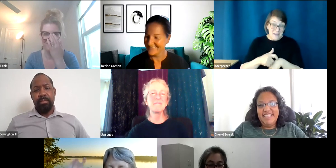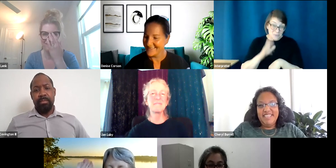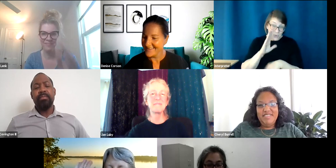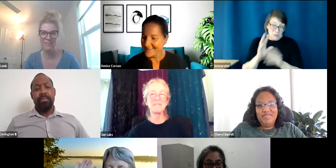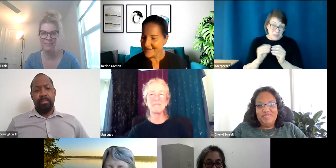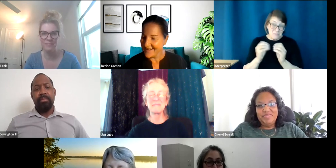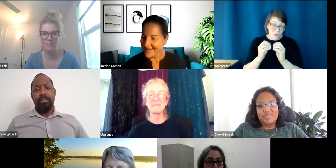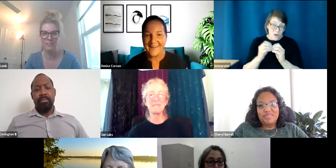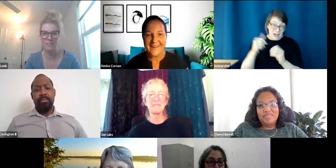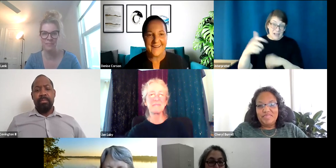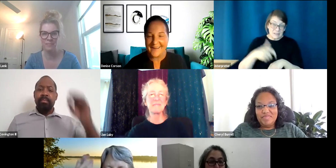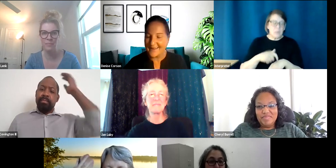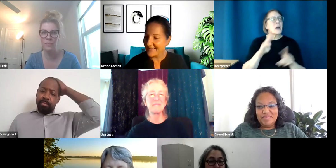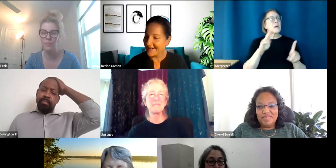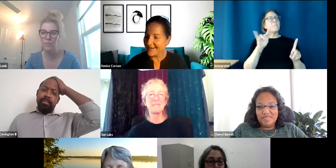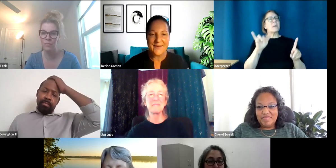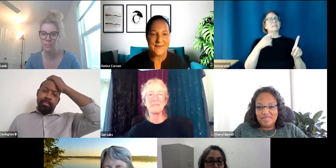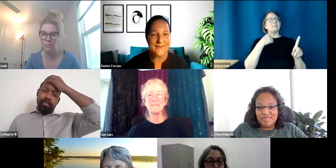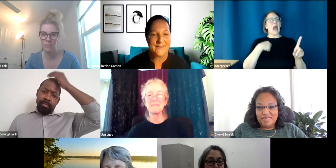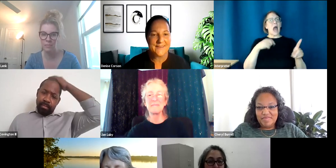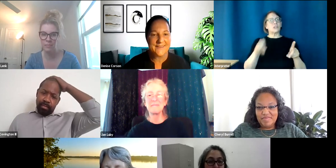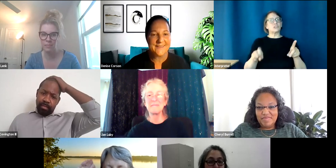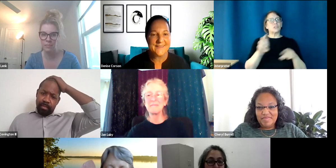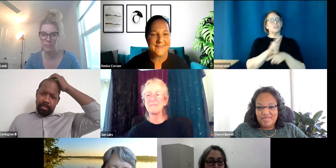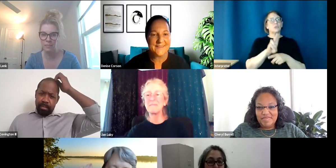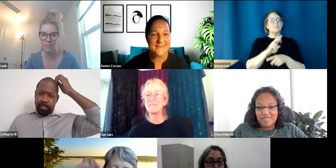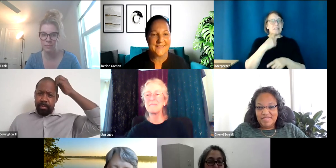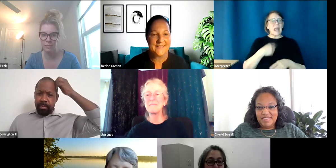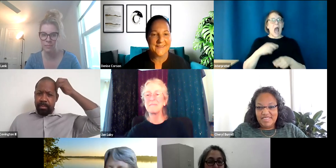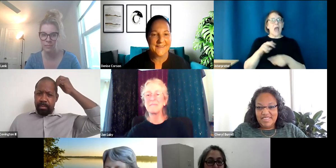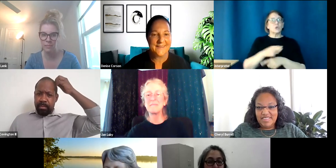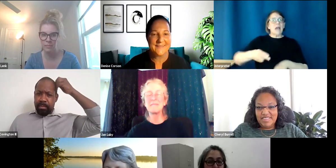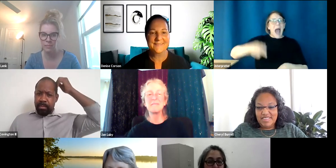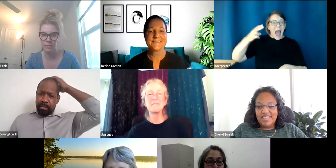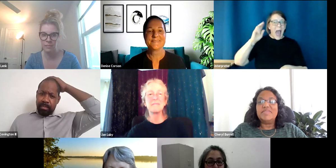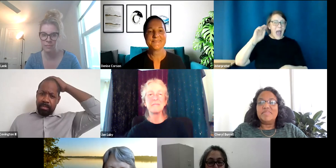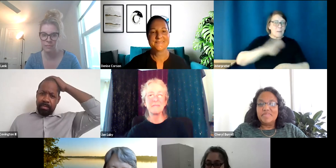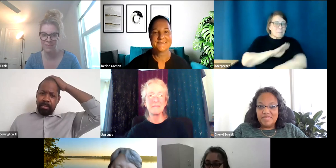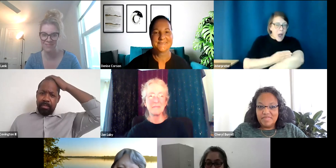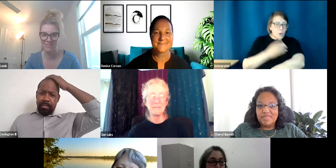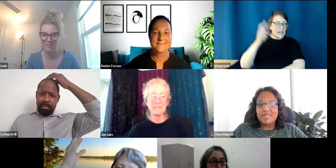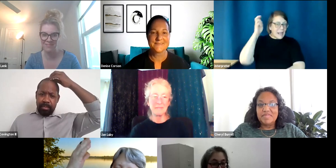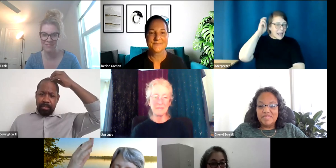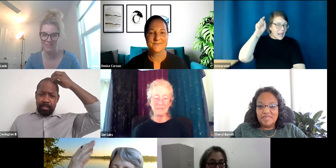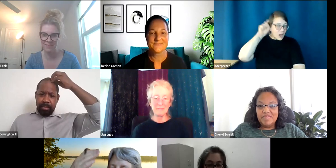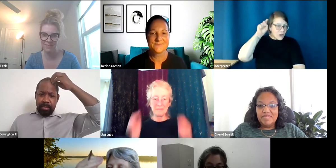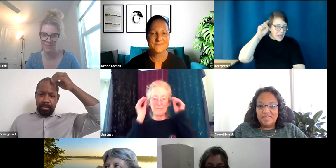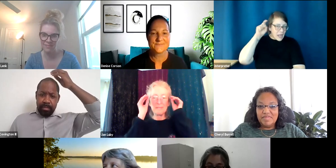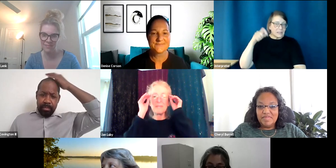I should say that I use high powered hearing aids. I'm hard of hearing. I forget that sometimes when I